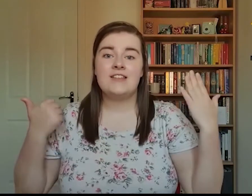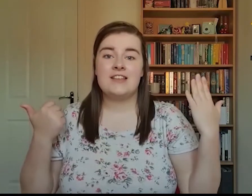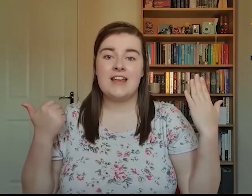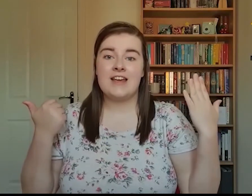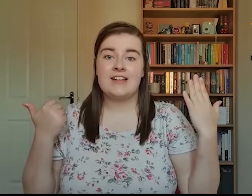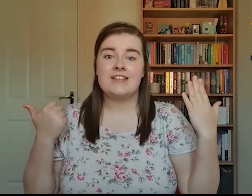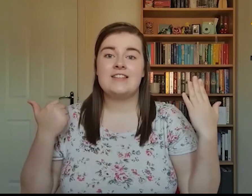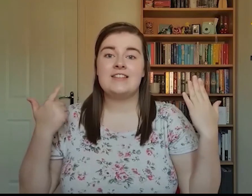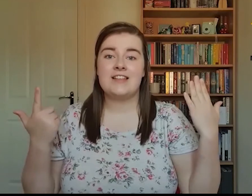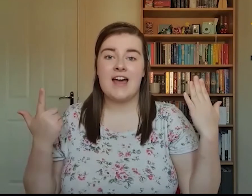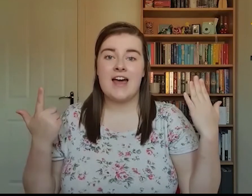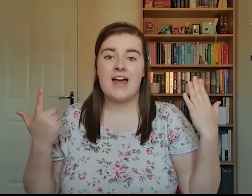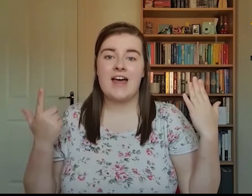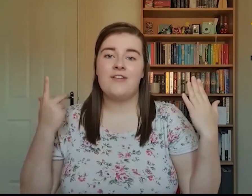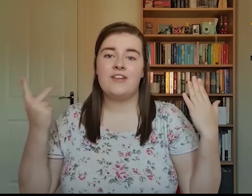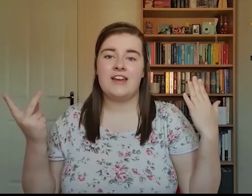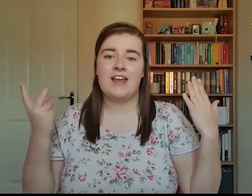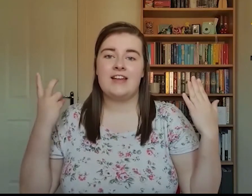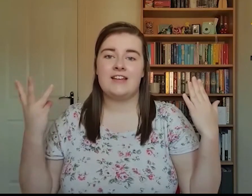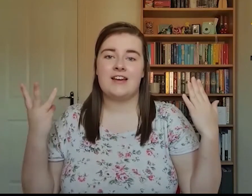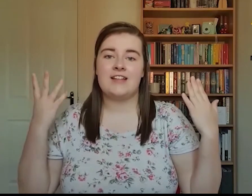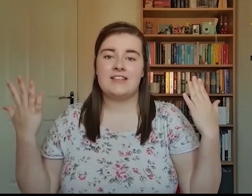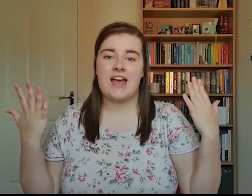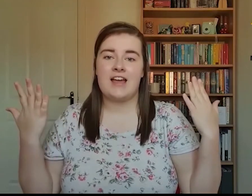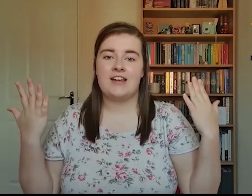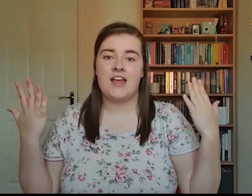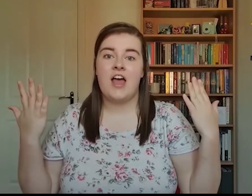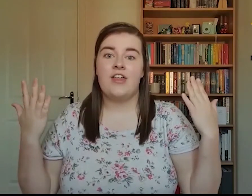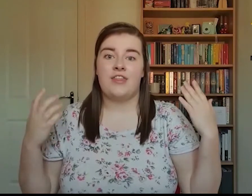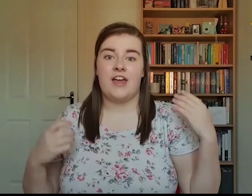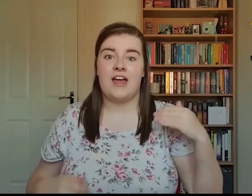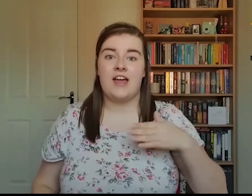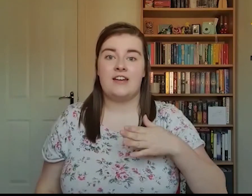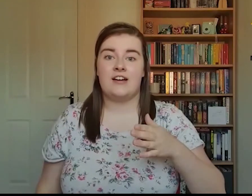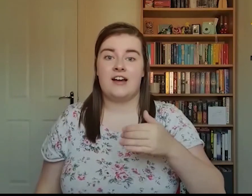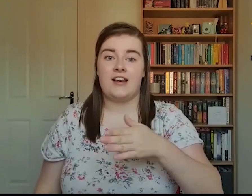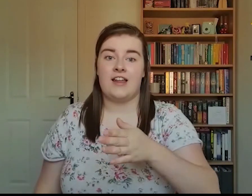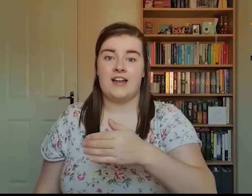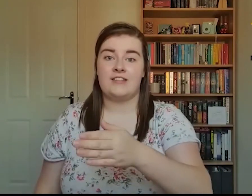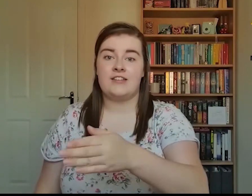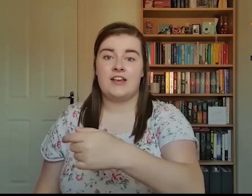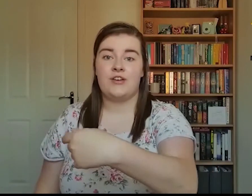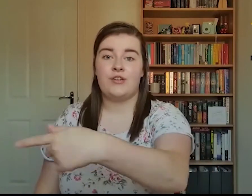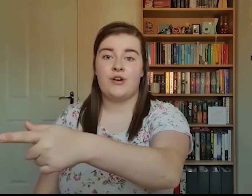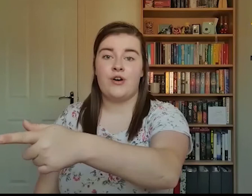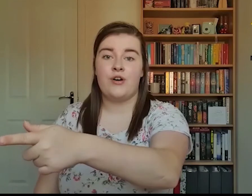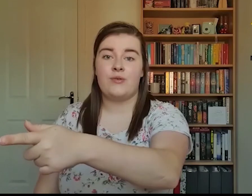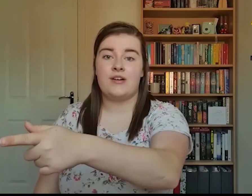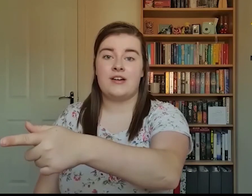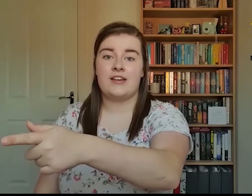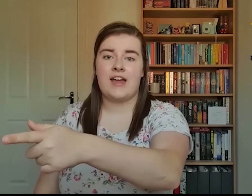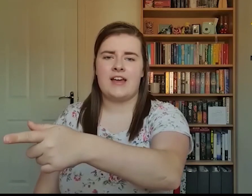6, 7, 8, 9, 10, Then I let it go again.